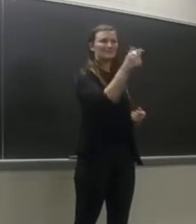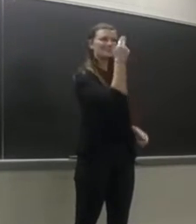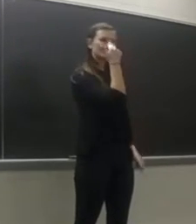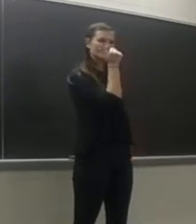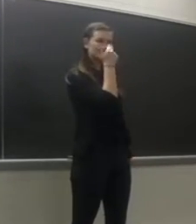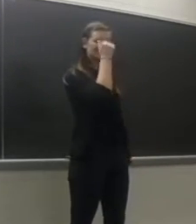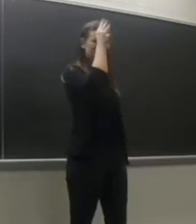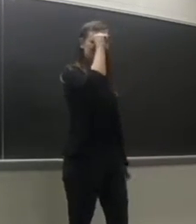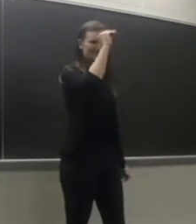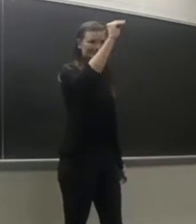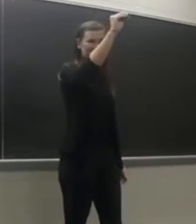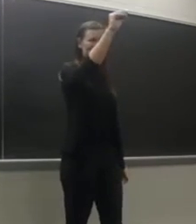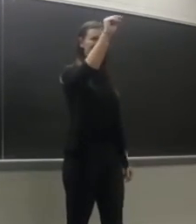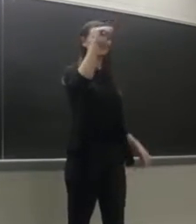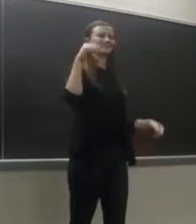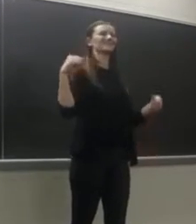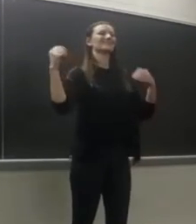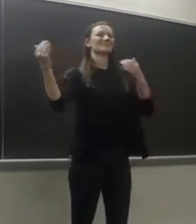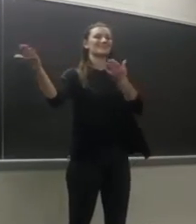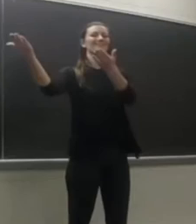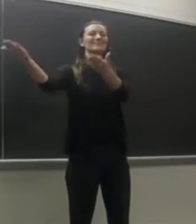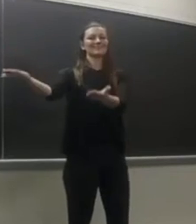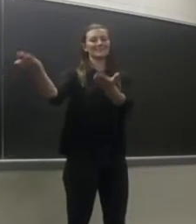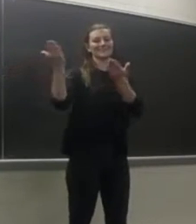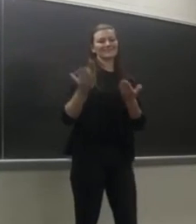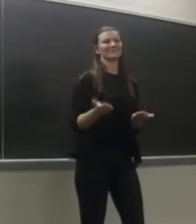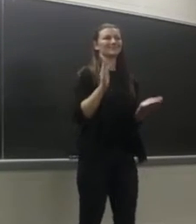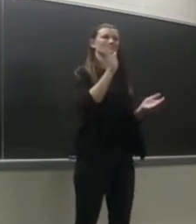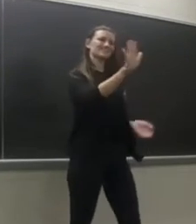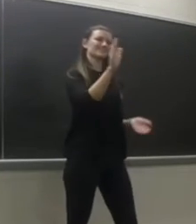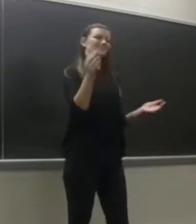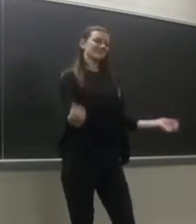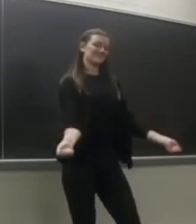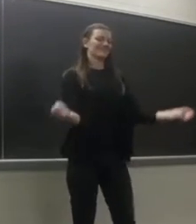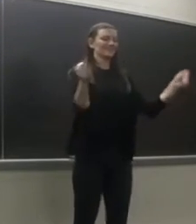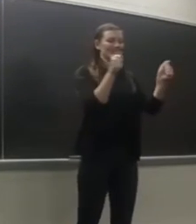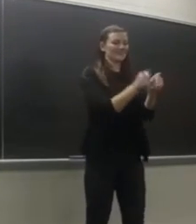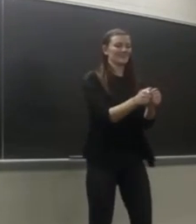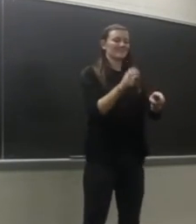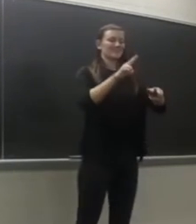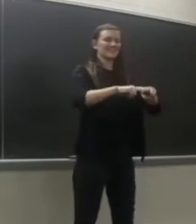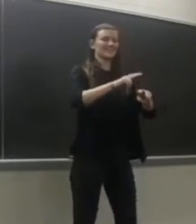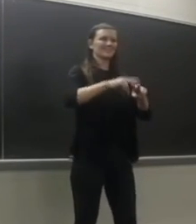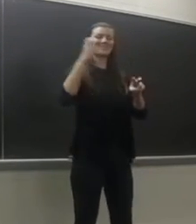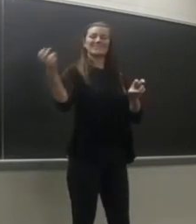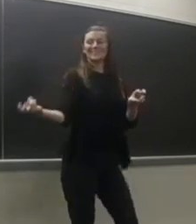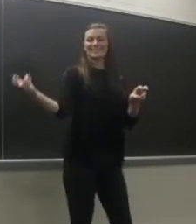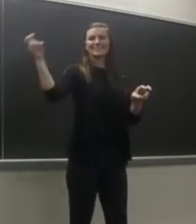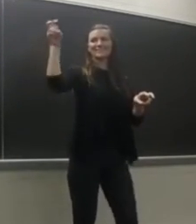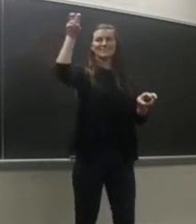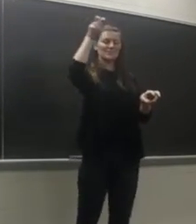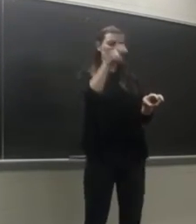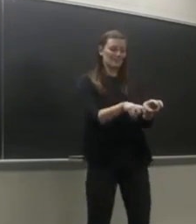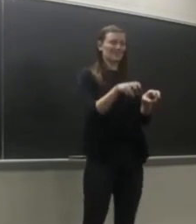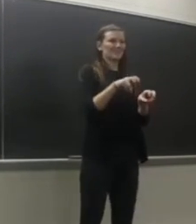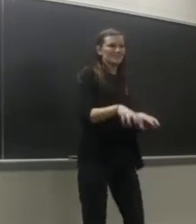clowns Just come and open up your folding chair next to me